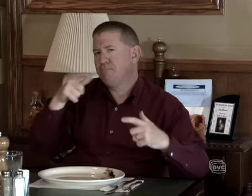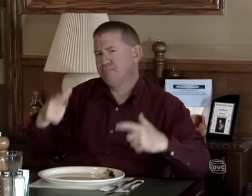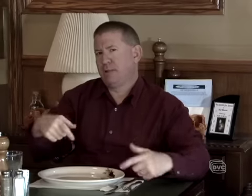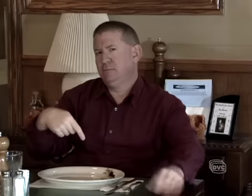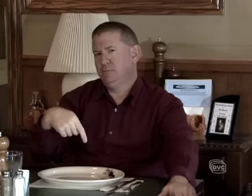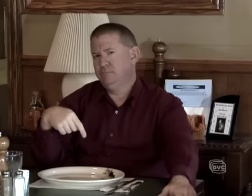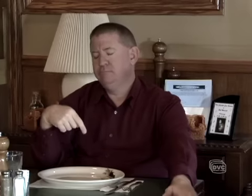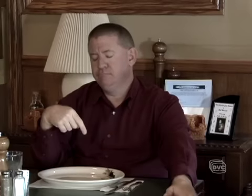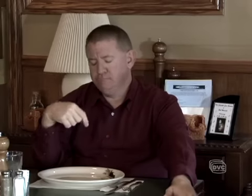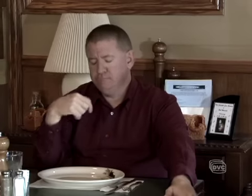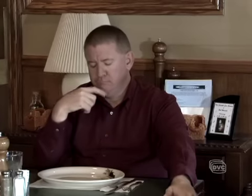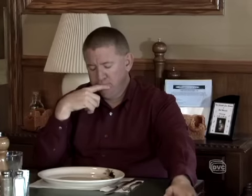dirty spot on this plate.